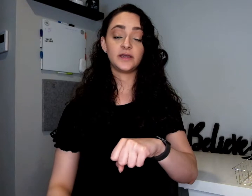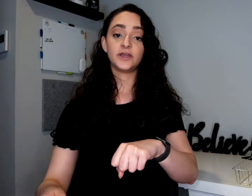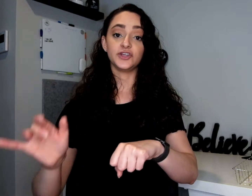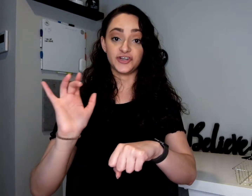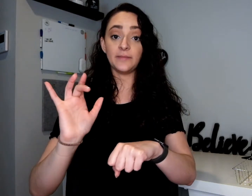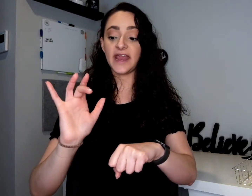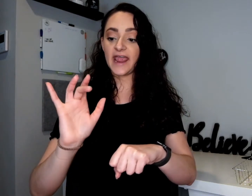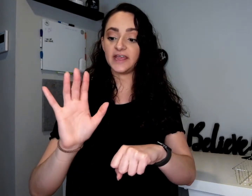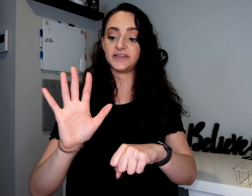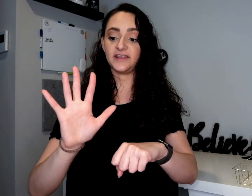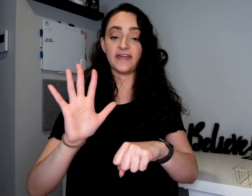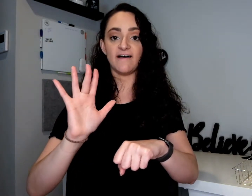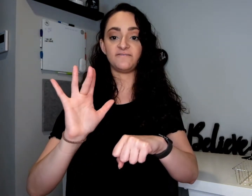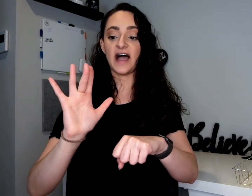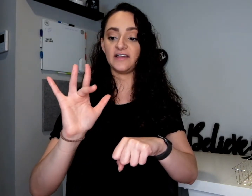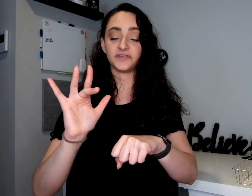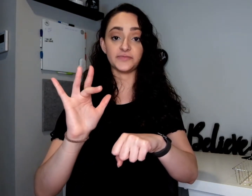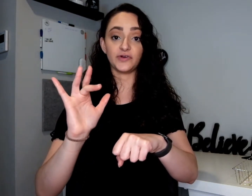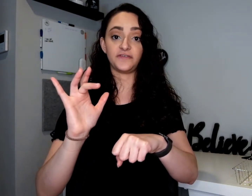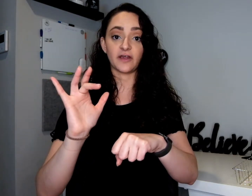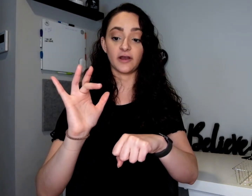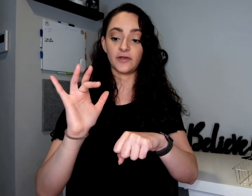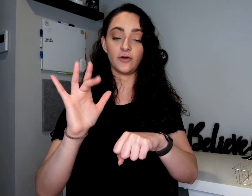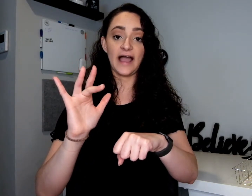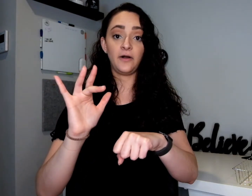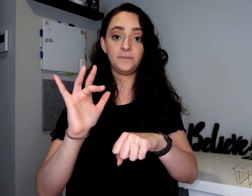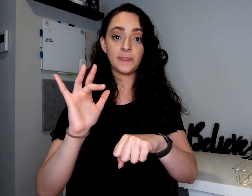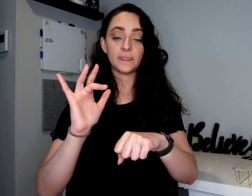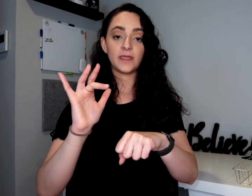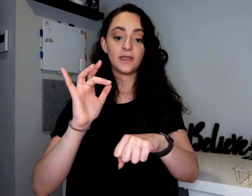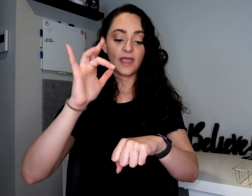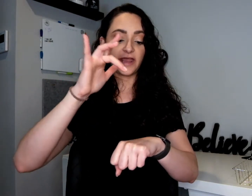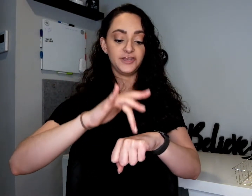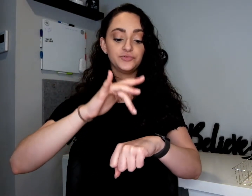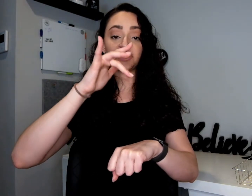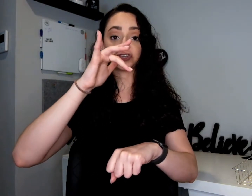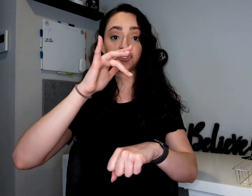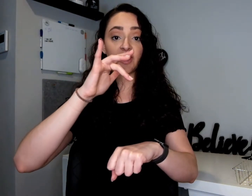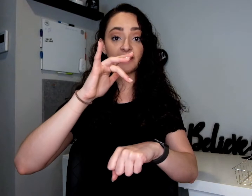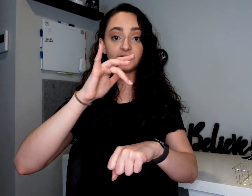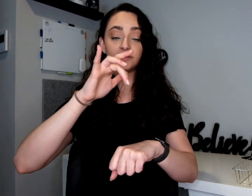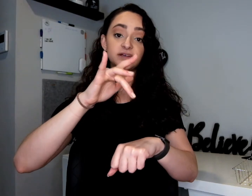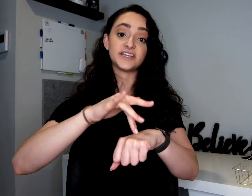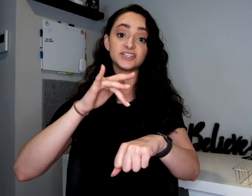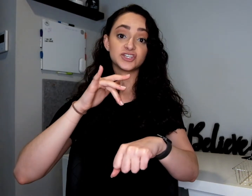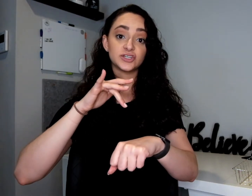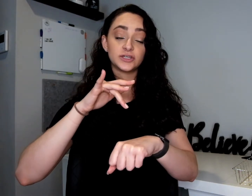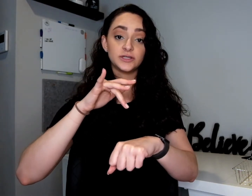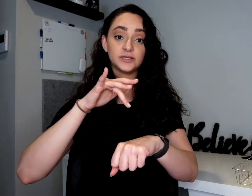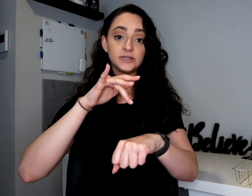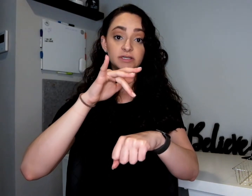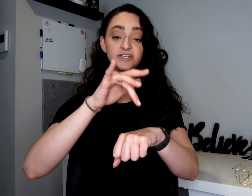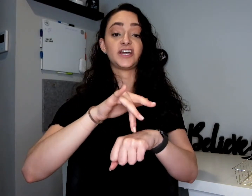your dominant hand in that five with the middle finger a little out, and you touch your hand. Touch. Touch.